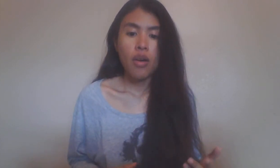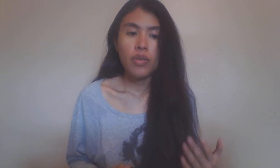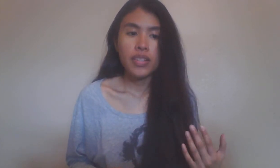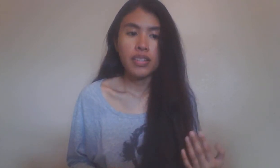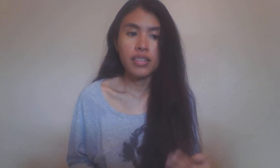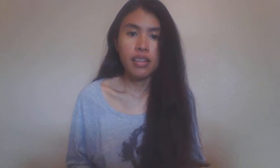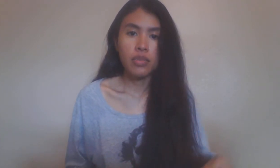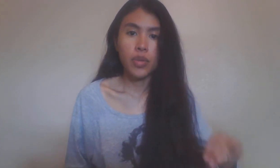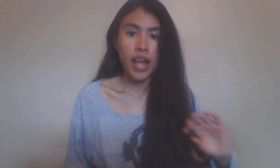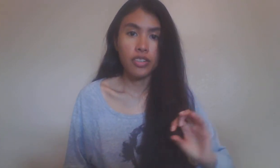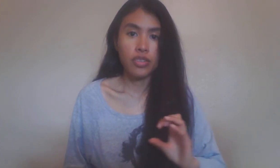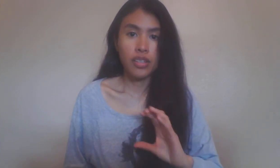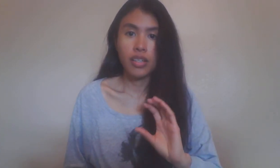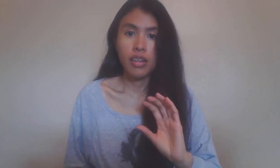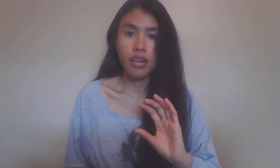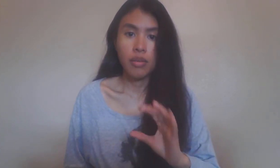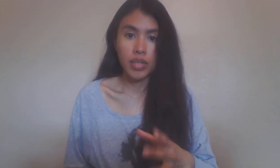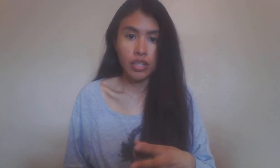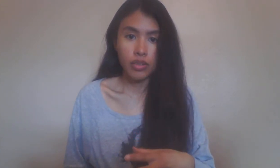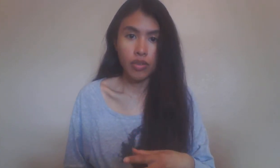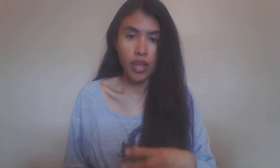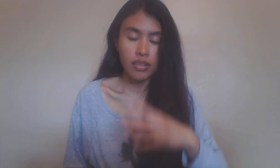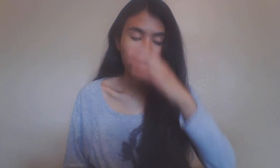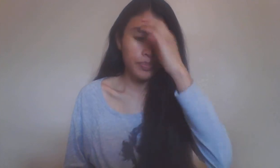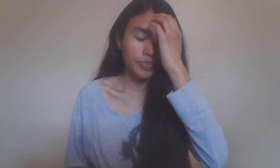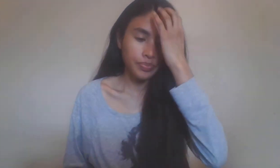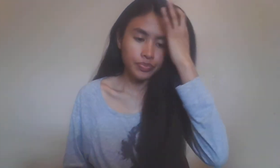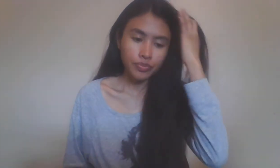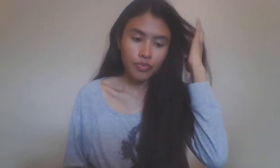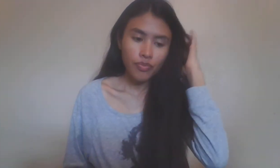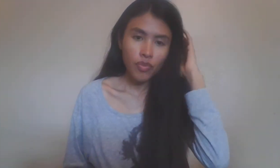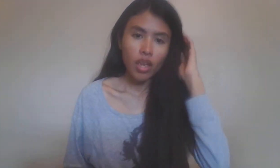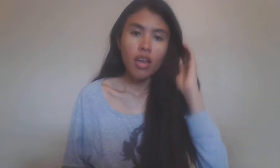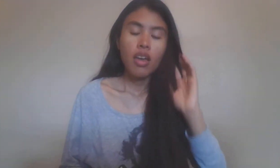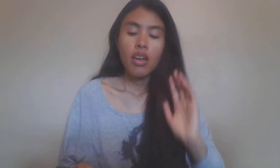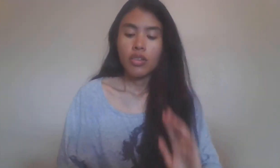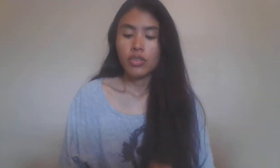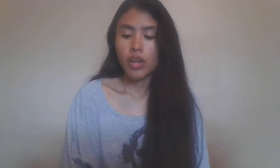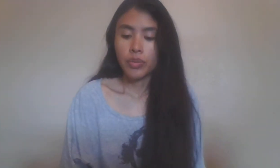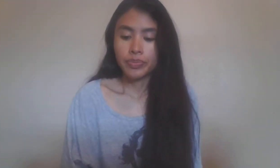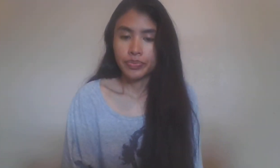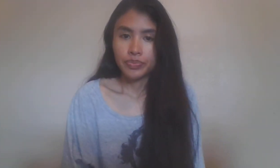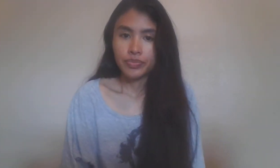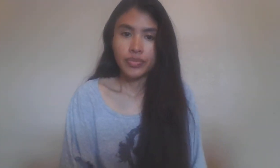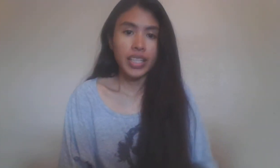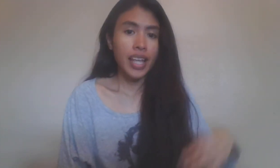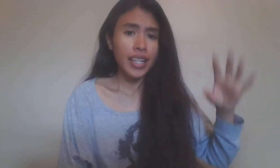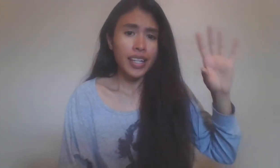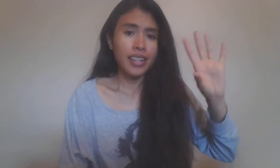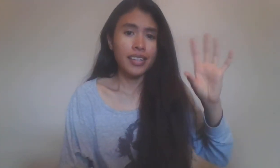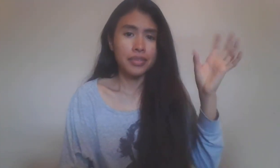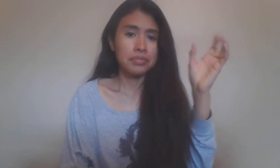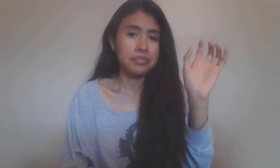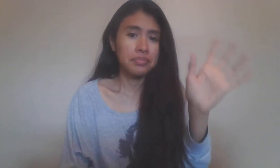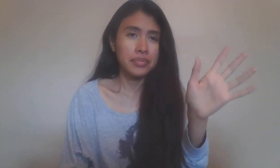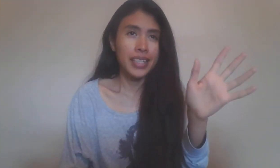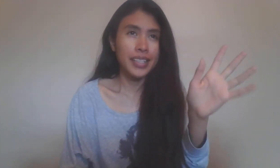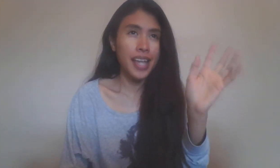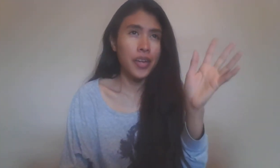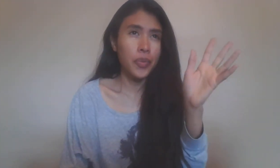the success will actually materialize. So the lighting is kind of